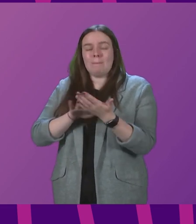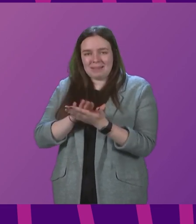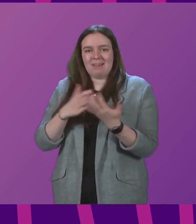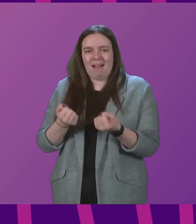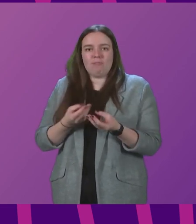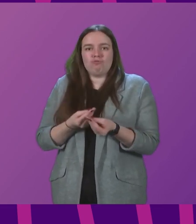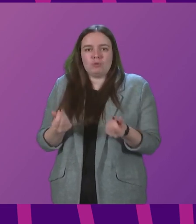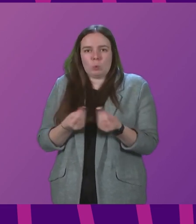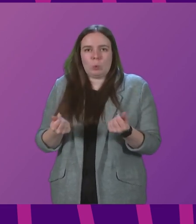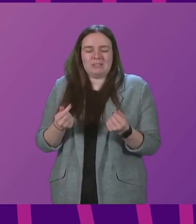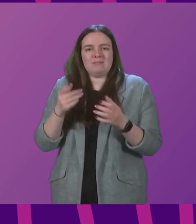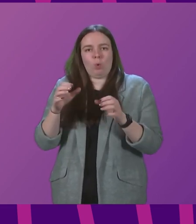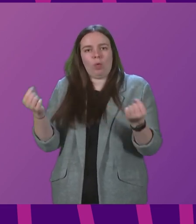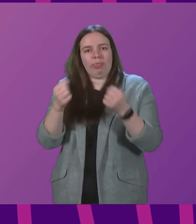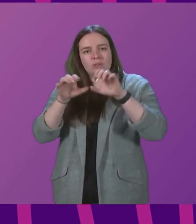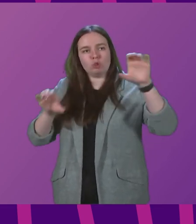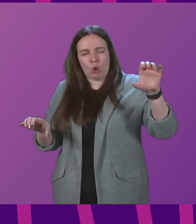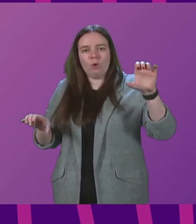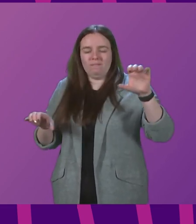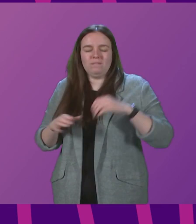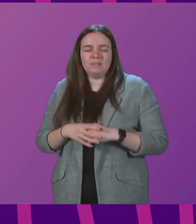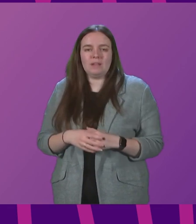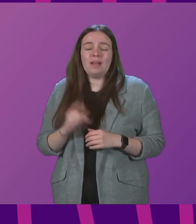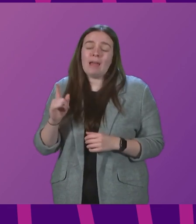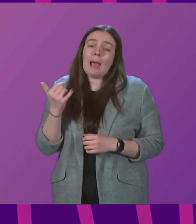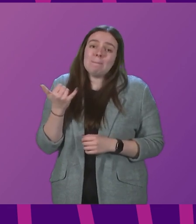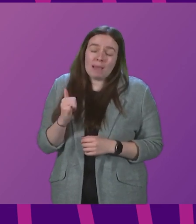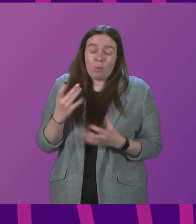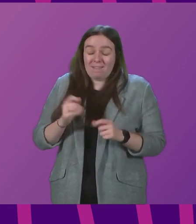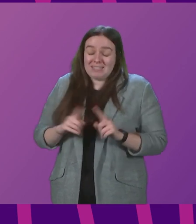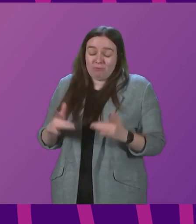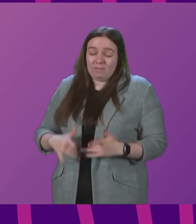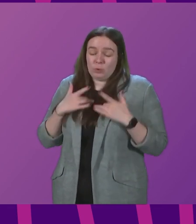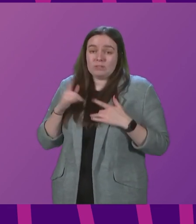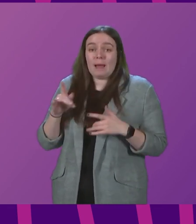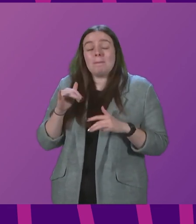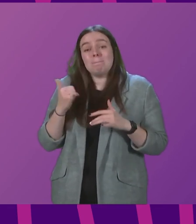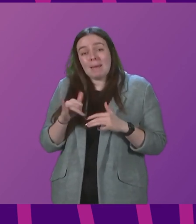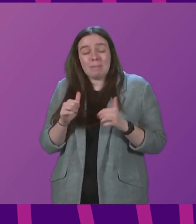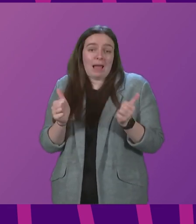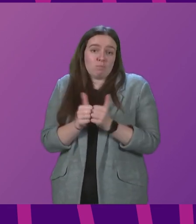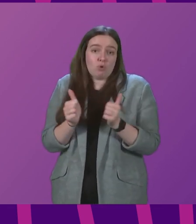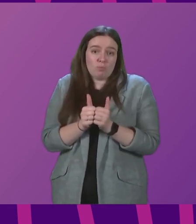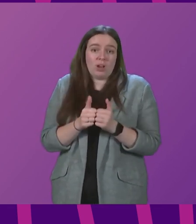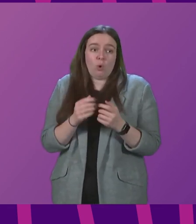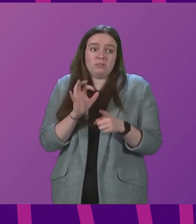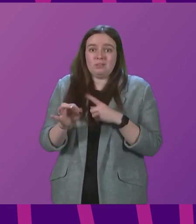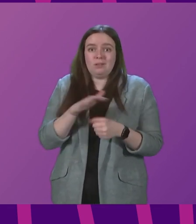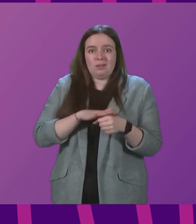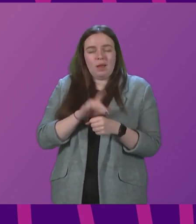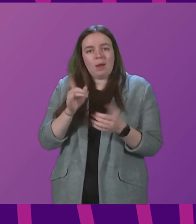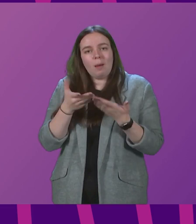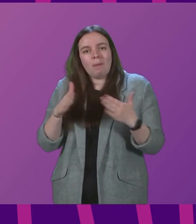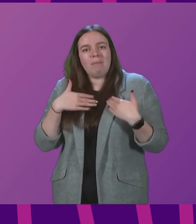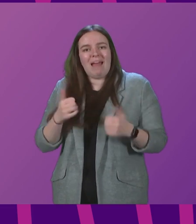consequentials for the devolved administrations. That may, and we have different views on this, be appropriate in some circumstances, but in a public health emergency, where